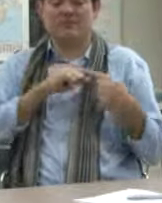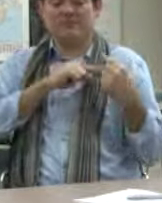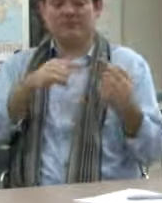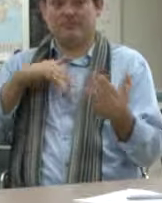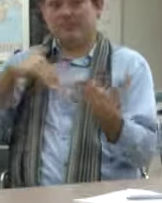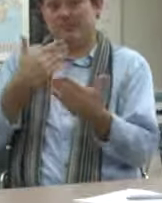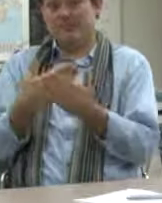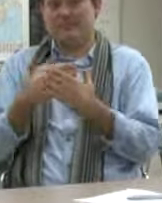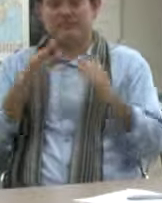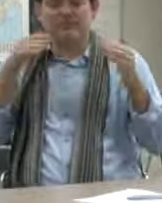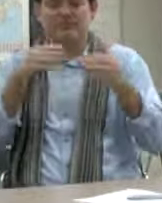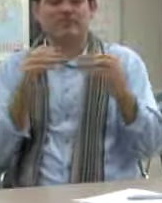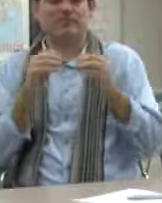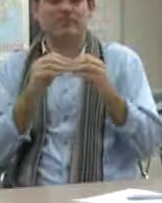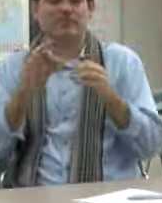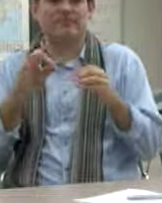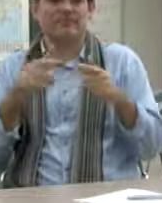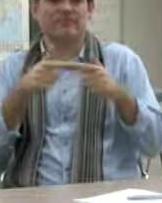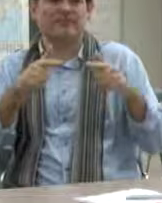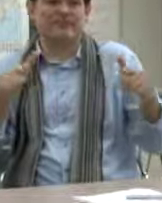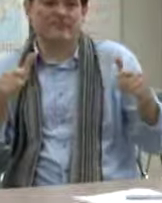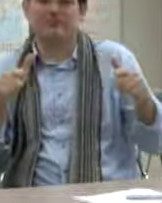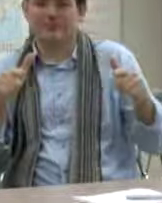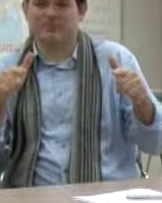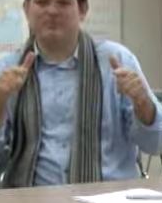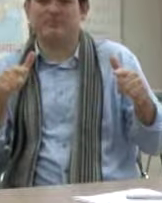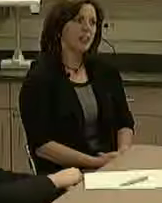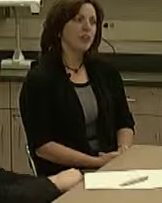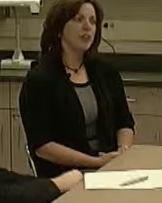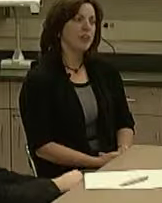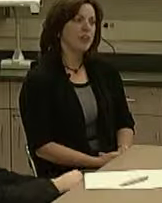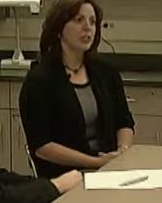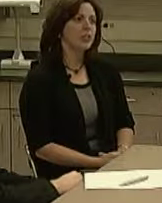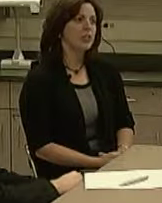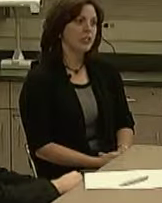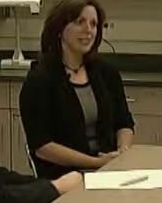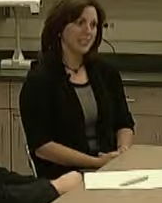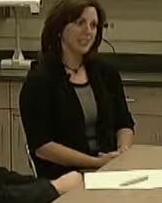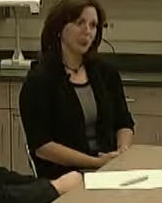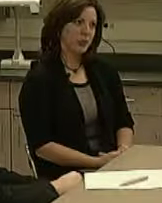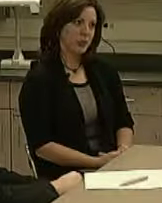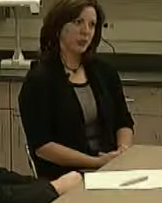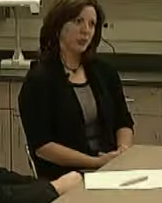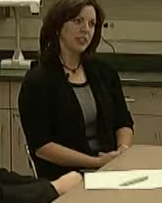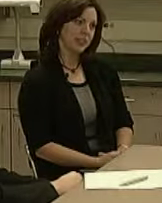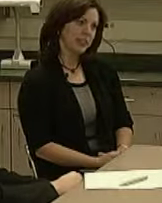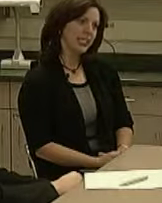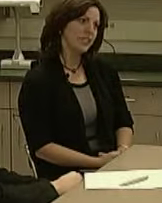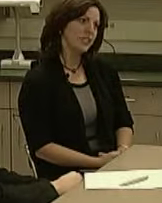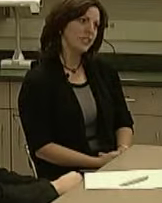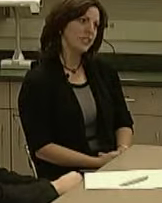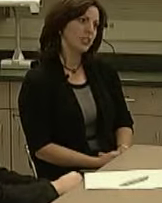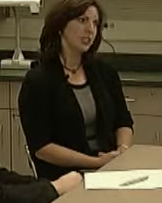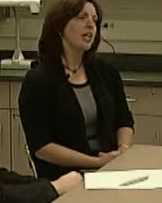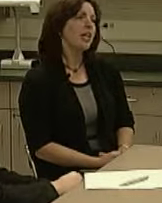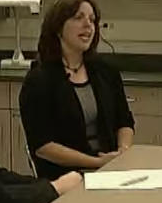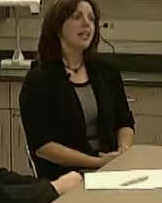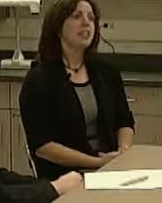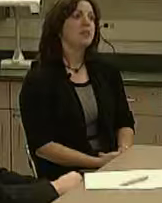community education class. And when I came here, I wanted to focus more on the linguistics portion of the language. And the